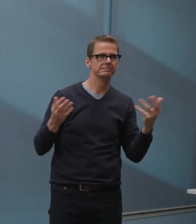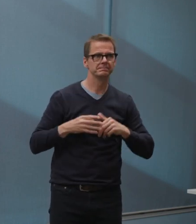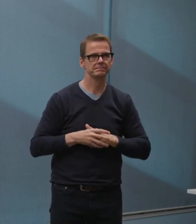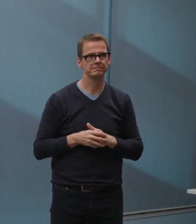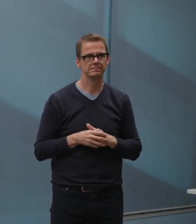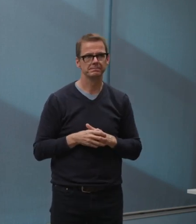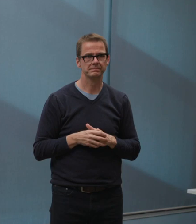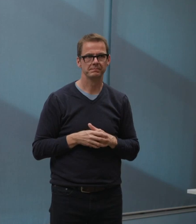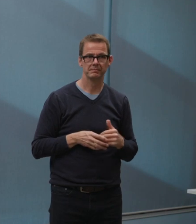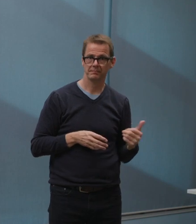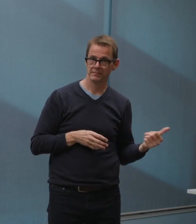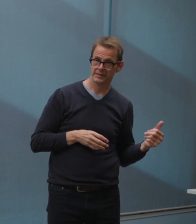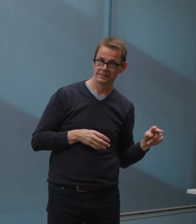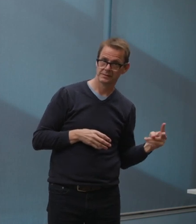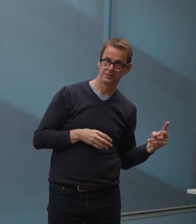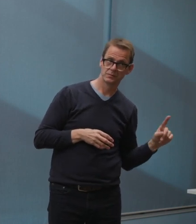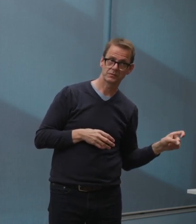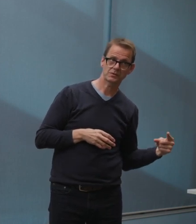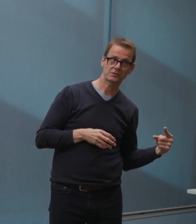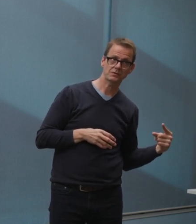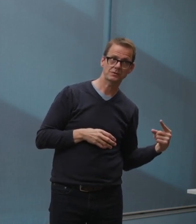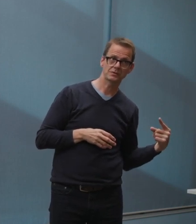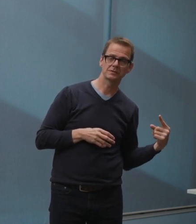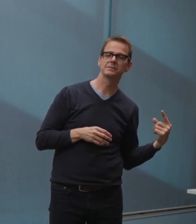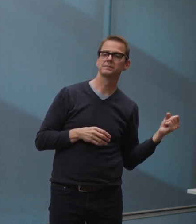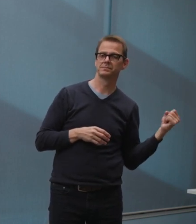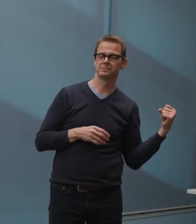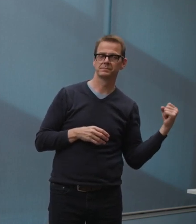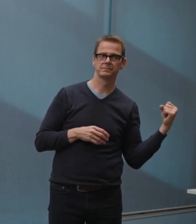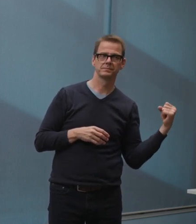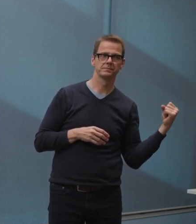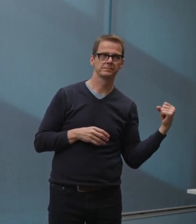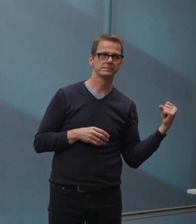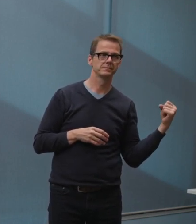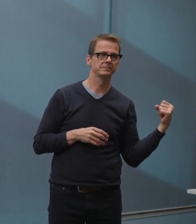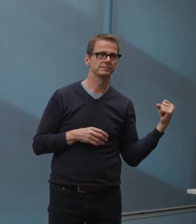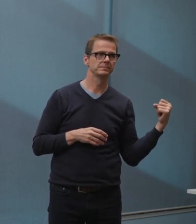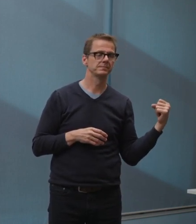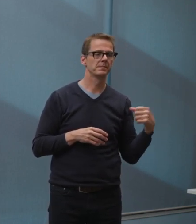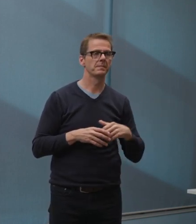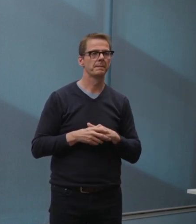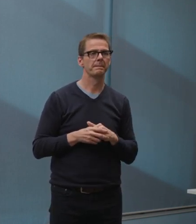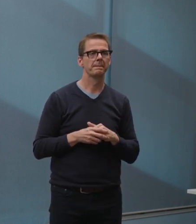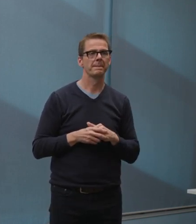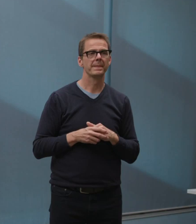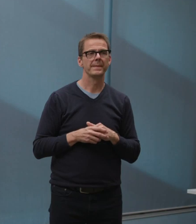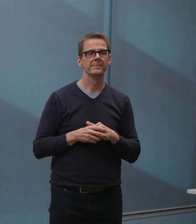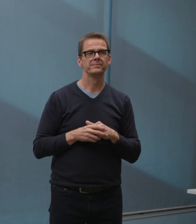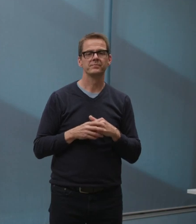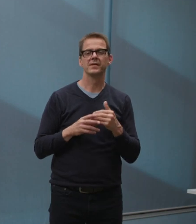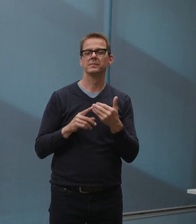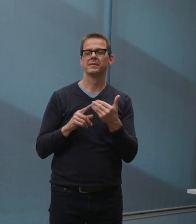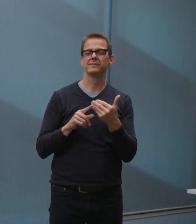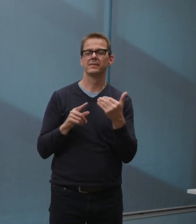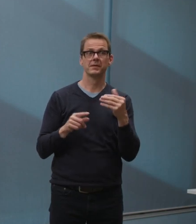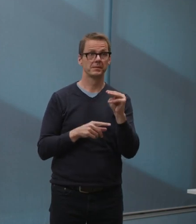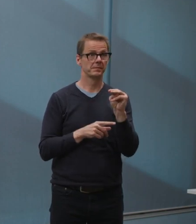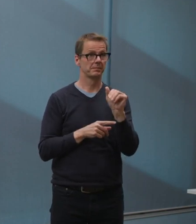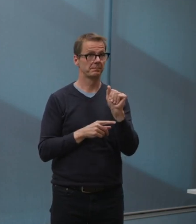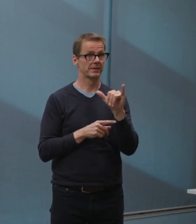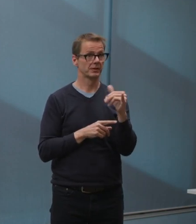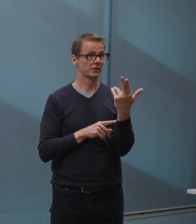I do. Following up on that, is May 13th, when the update on relaunch is expected to come to Council,